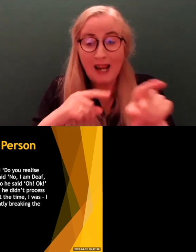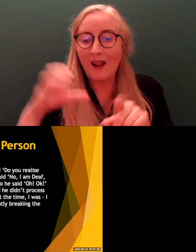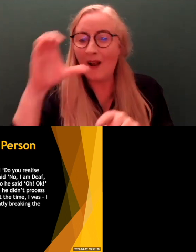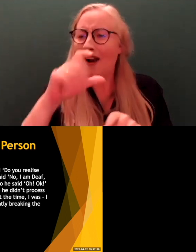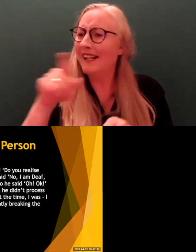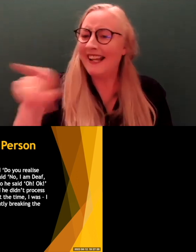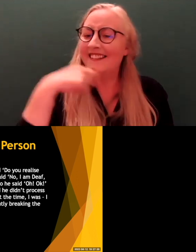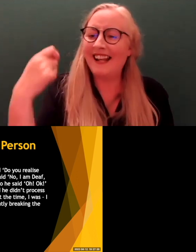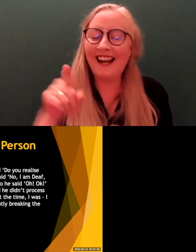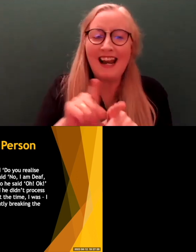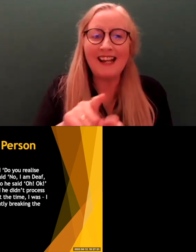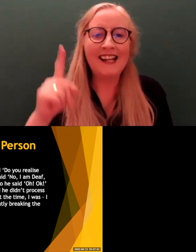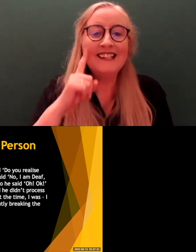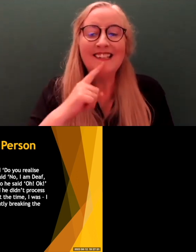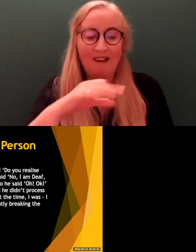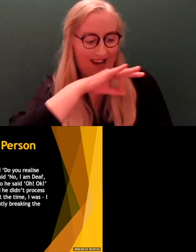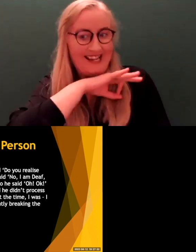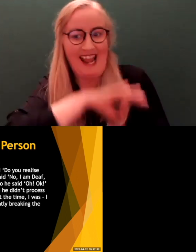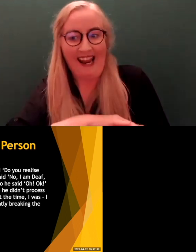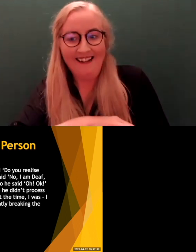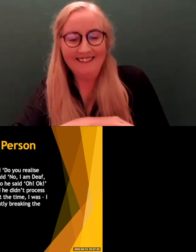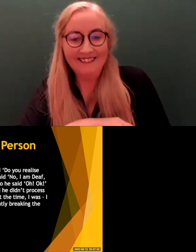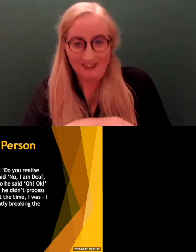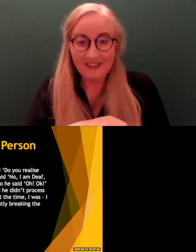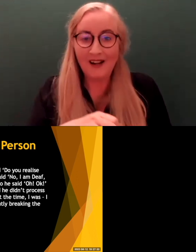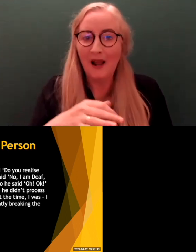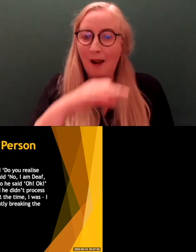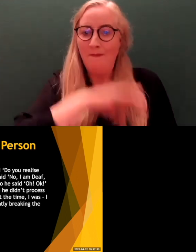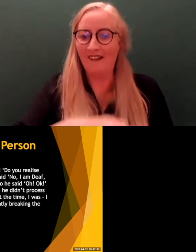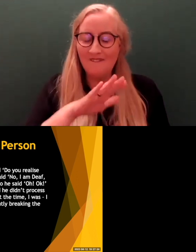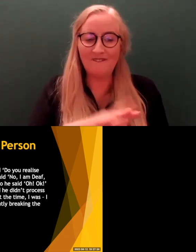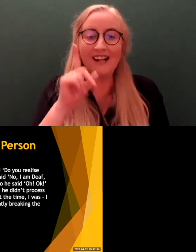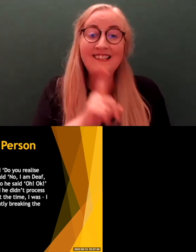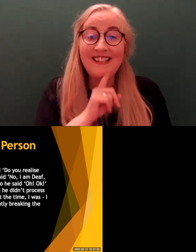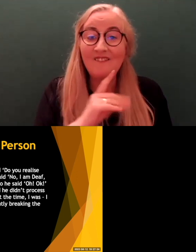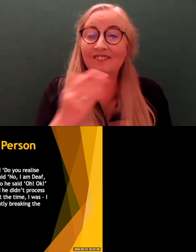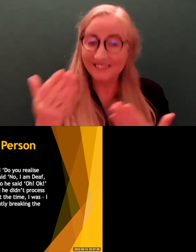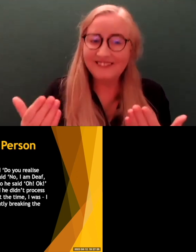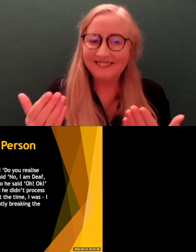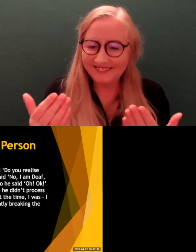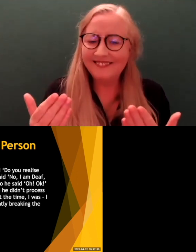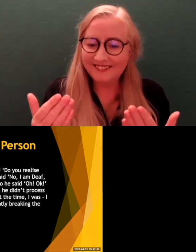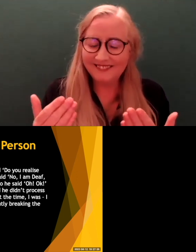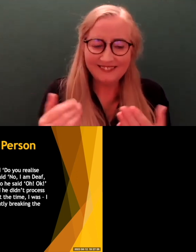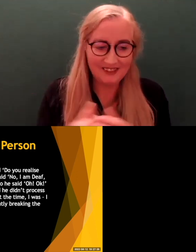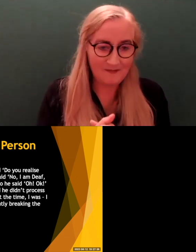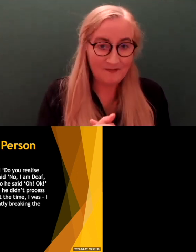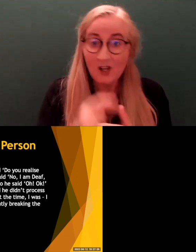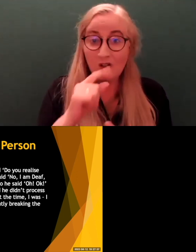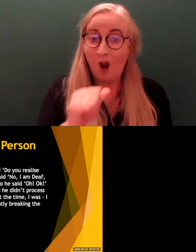benefit for deaf people. And I'm not trying to take that away from deaf people. Well, you know, this person didn't get a fine and that's great. I'm